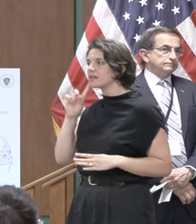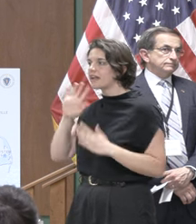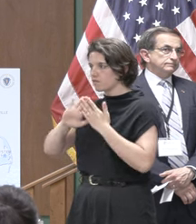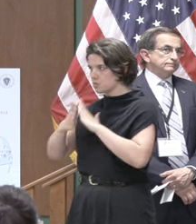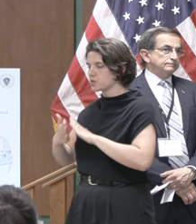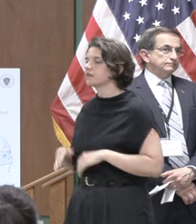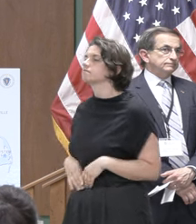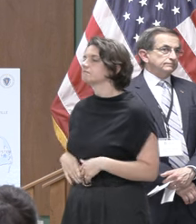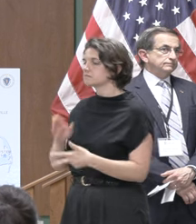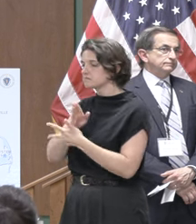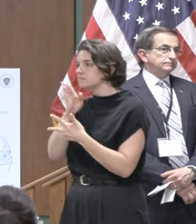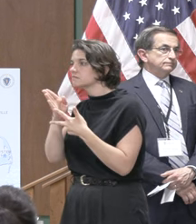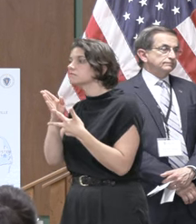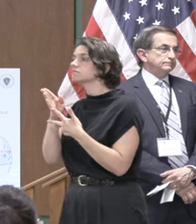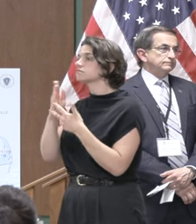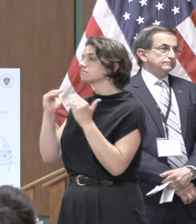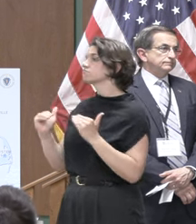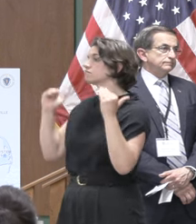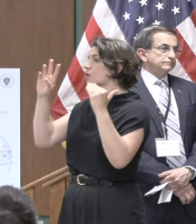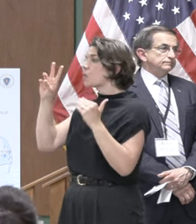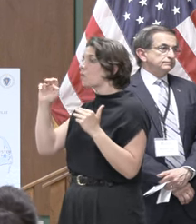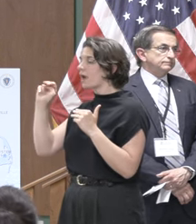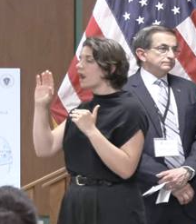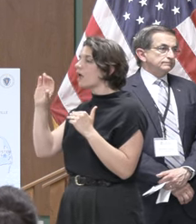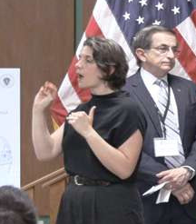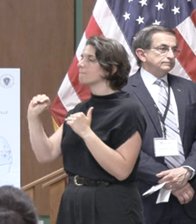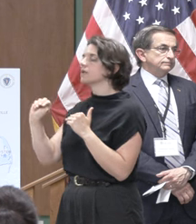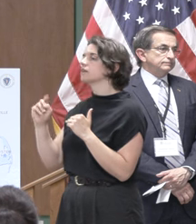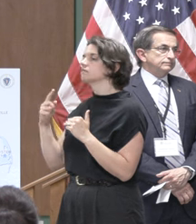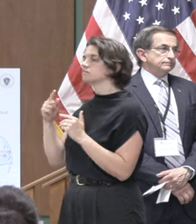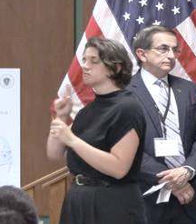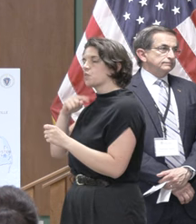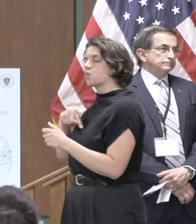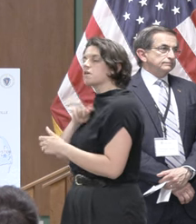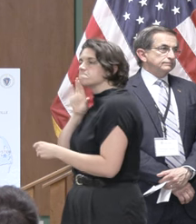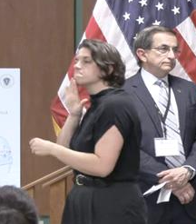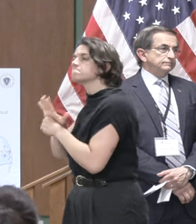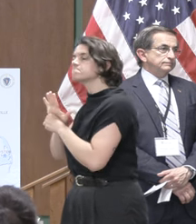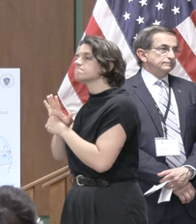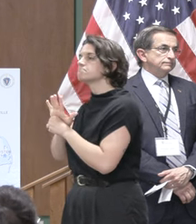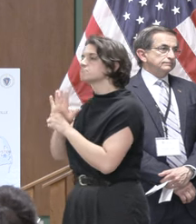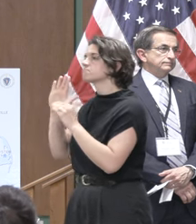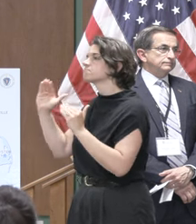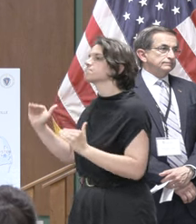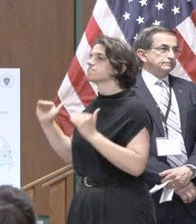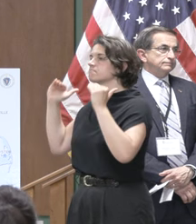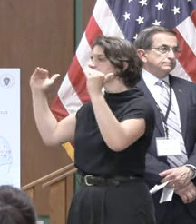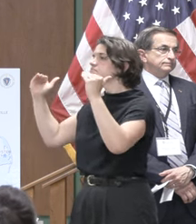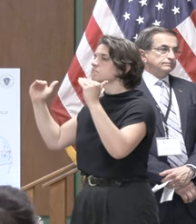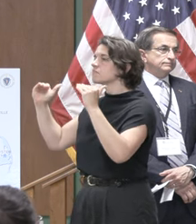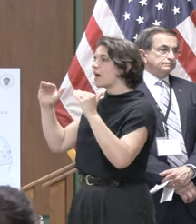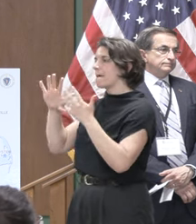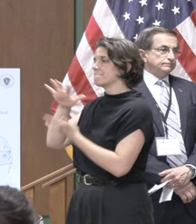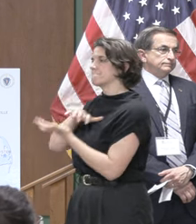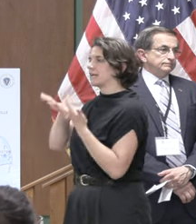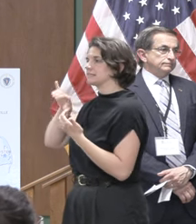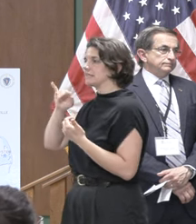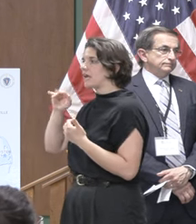it advances wind companies unwavering commitment and mission to create and care for mixed income housing and its residents